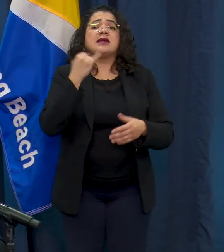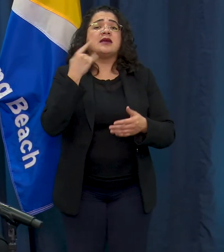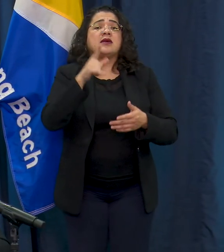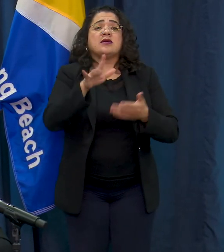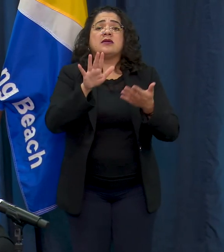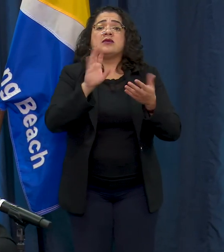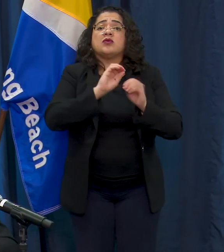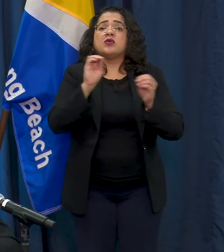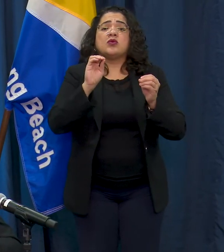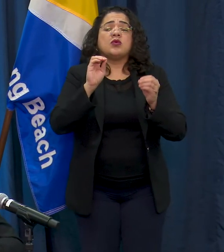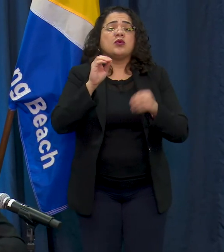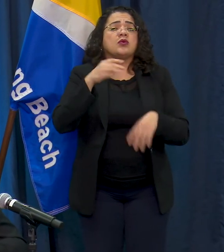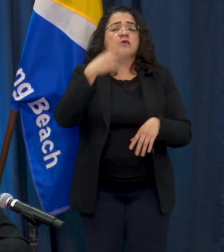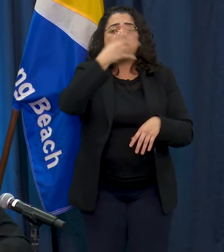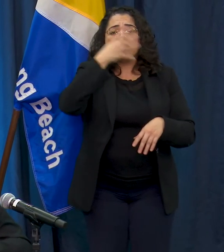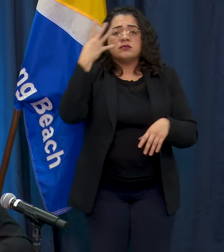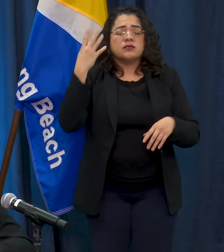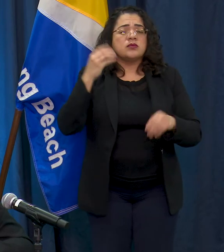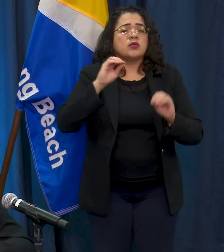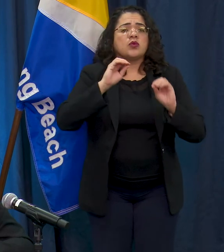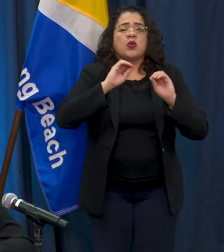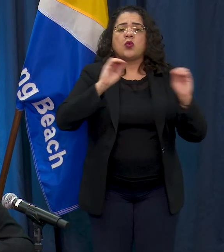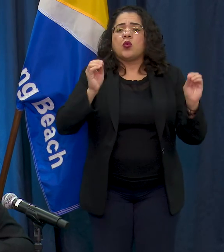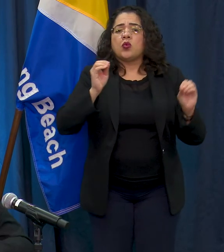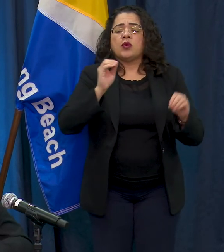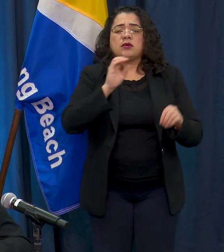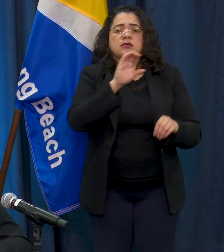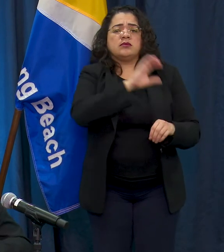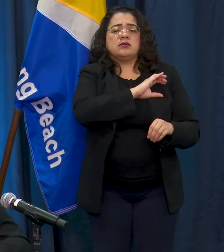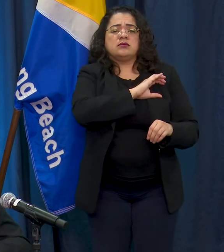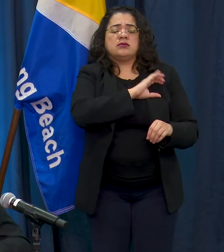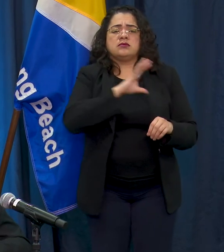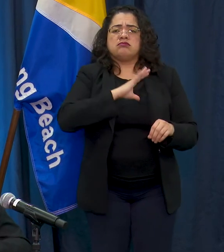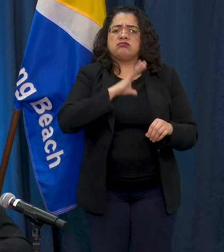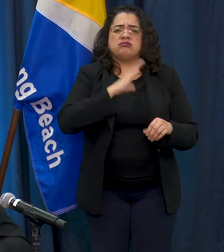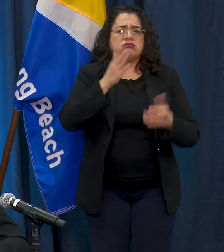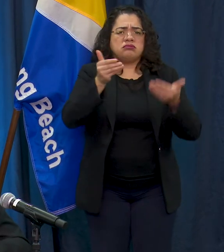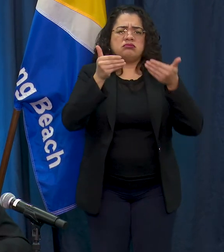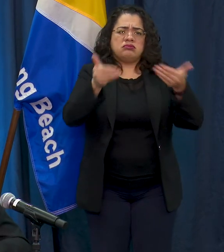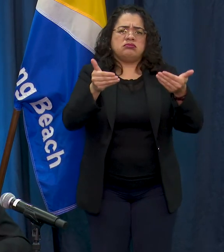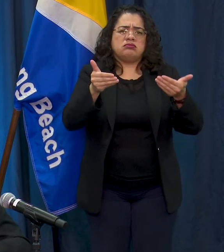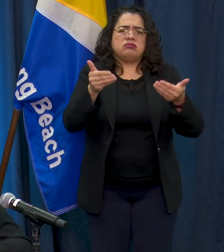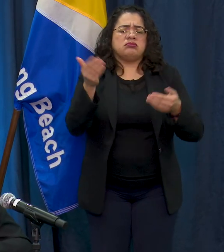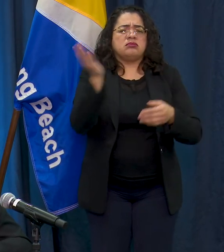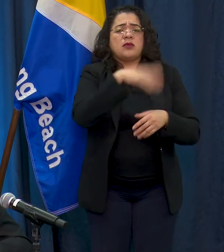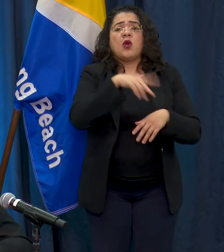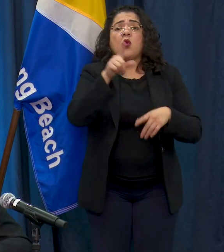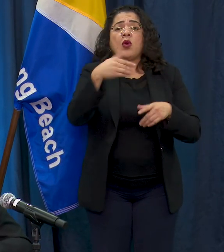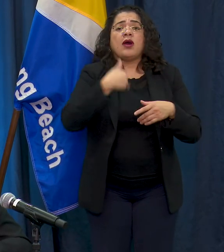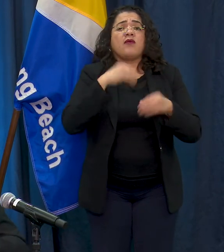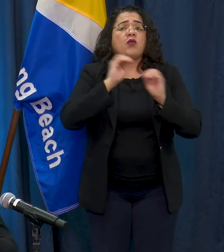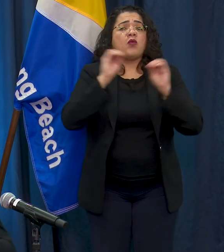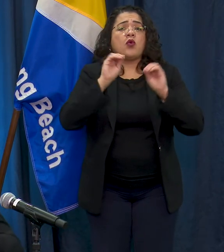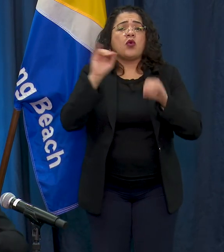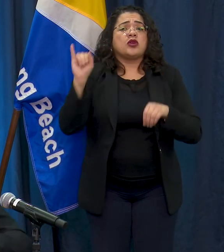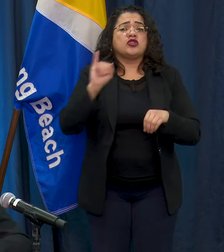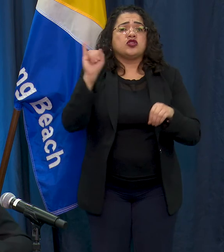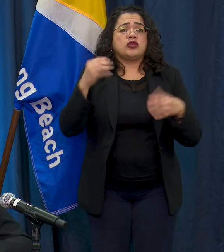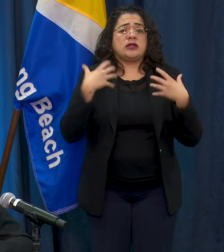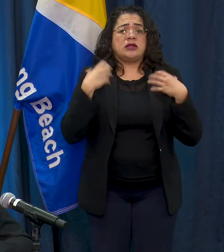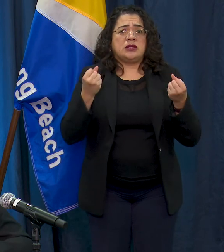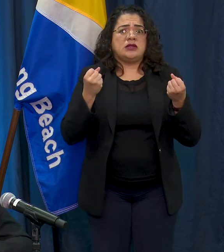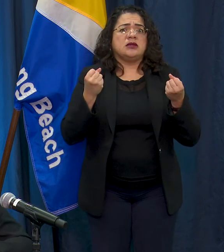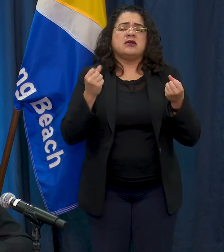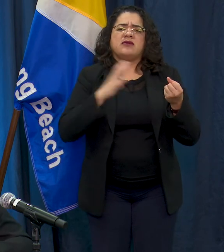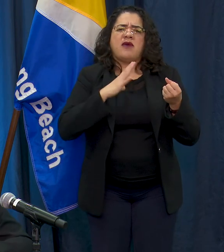y no eres ciudadano esta clínica puede ser la clínica si no tienes aseguranza puede ser esta clínica eso es también